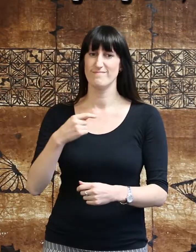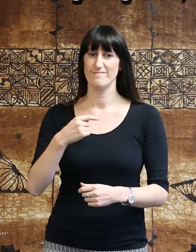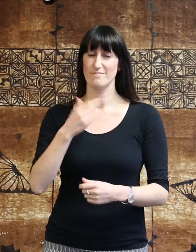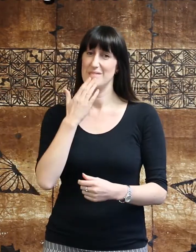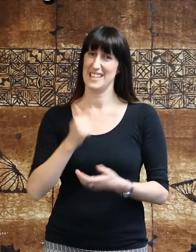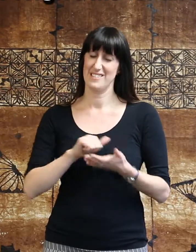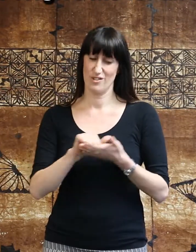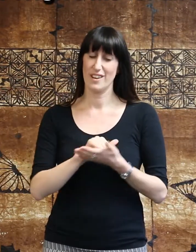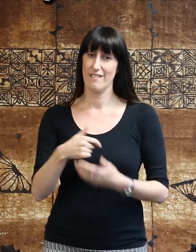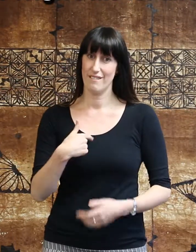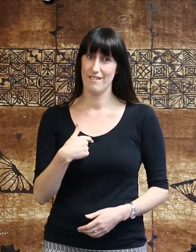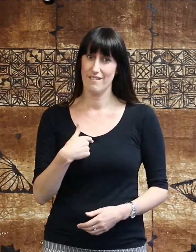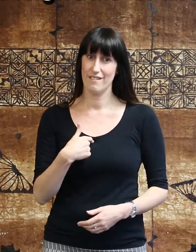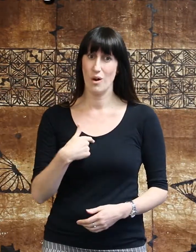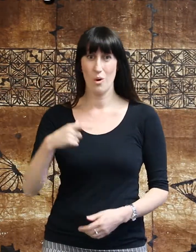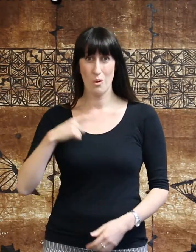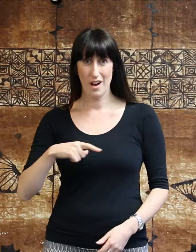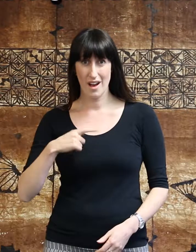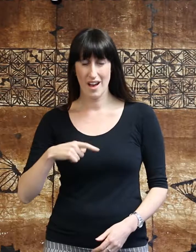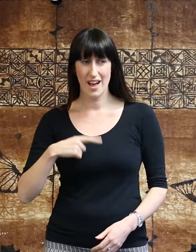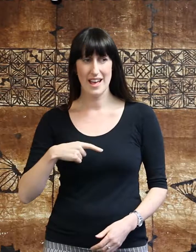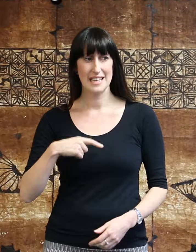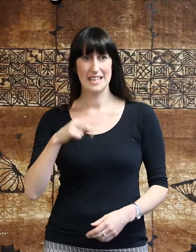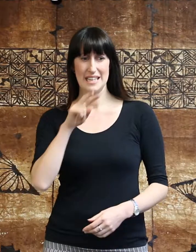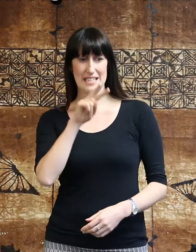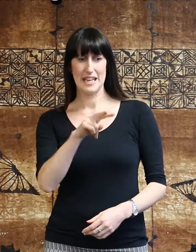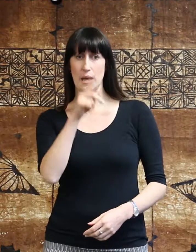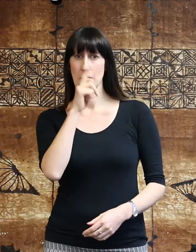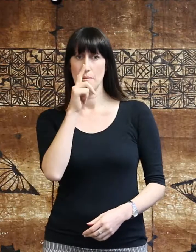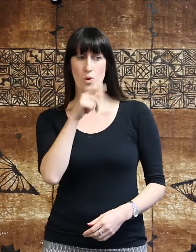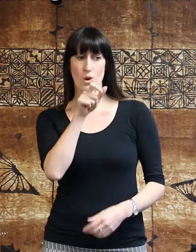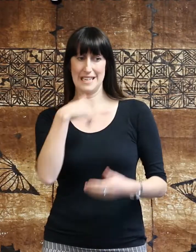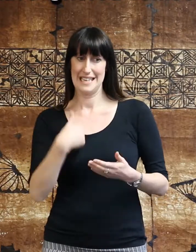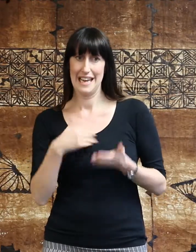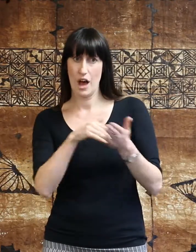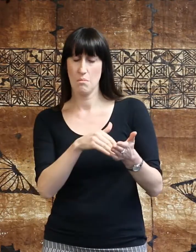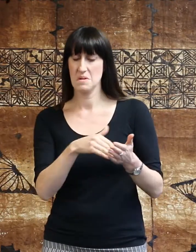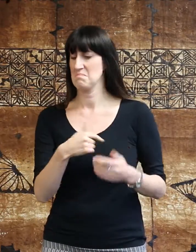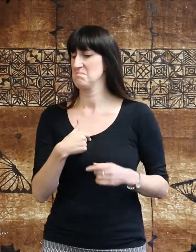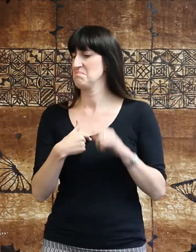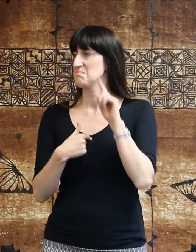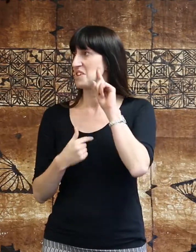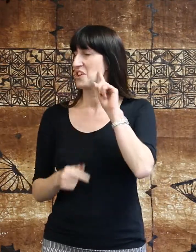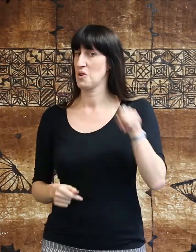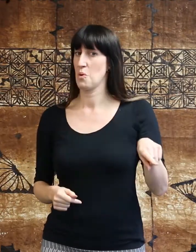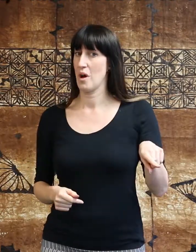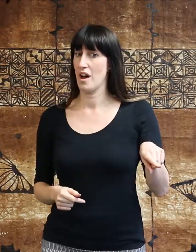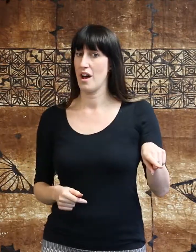Please forgive me for all the times when I have ignored someone in need. If I'm honest, I find it